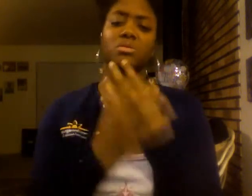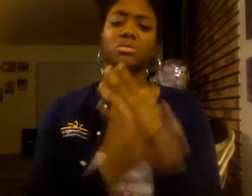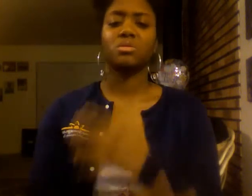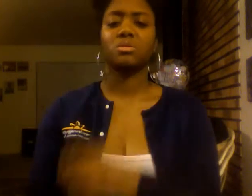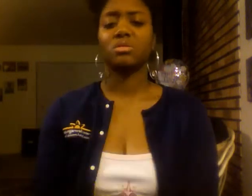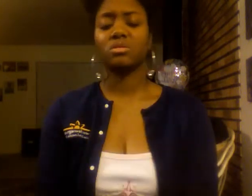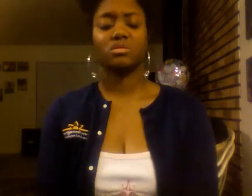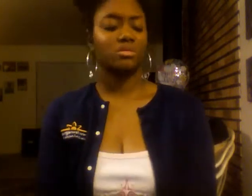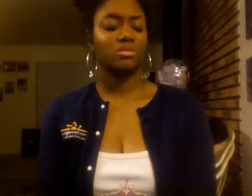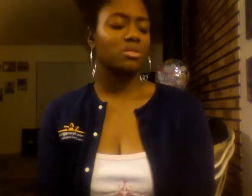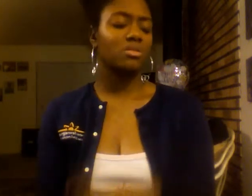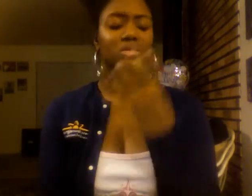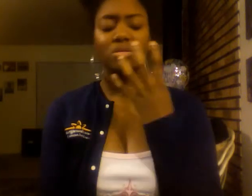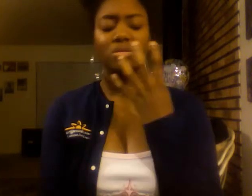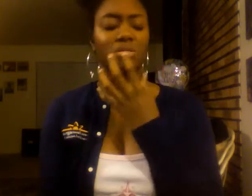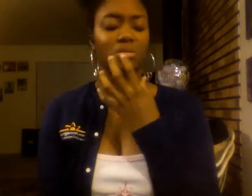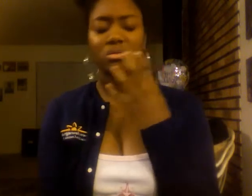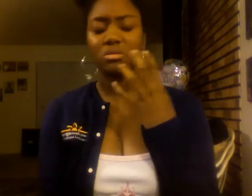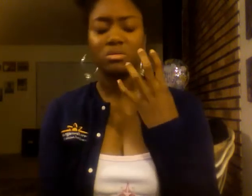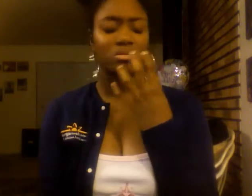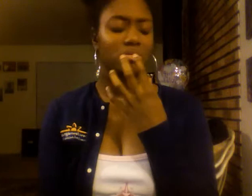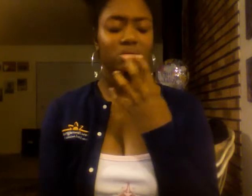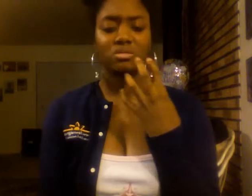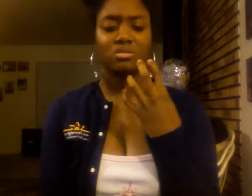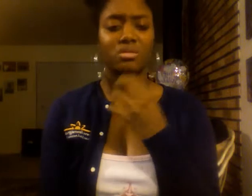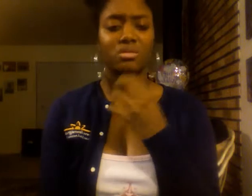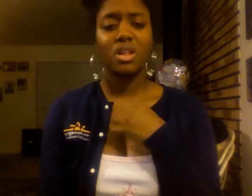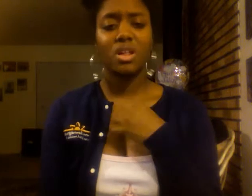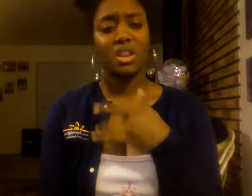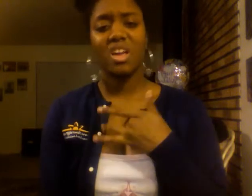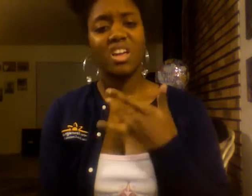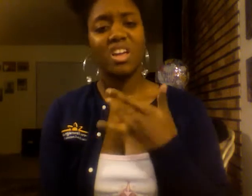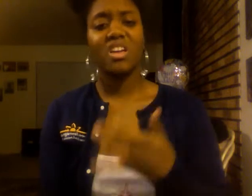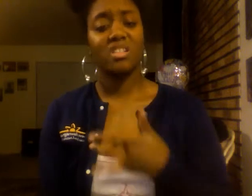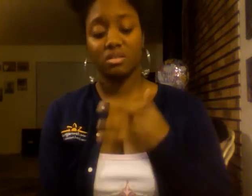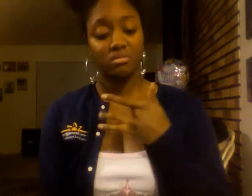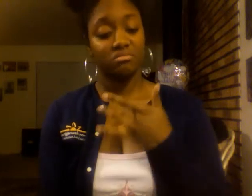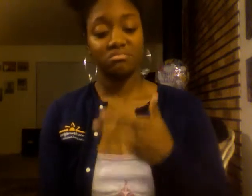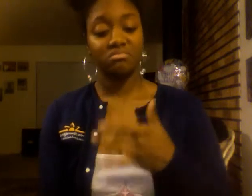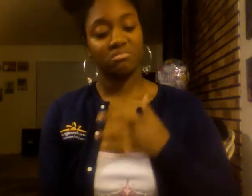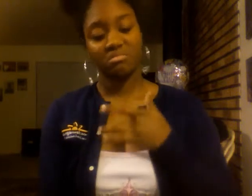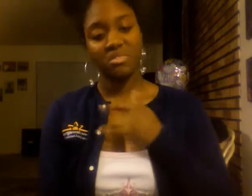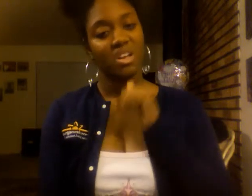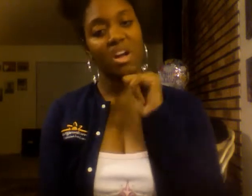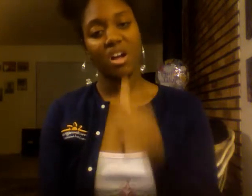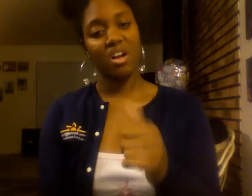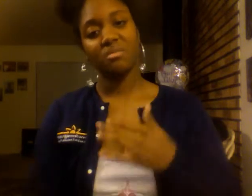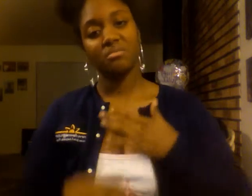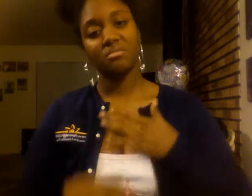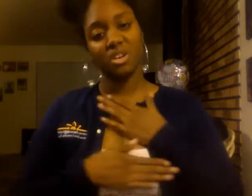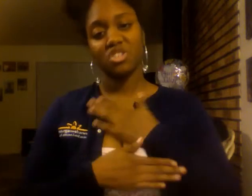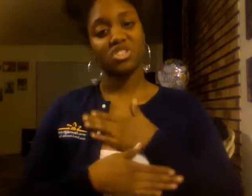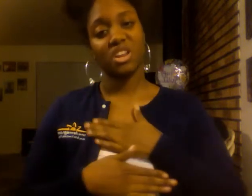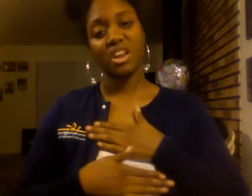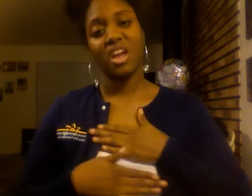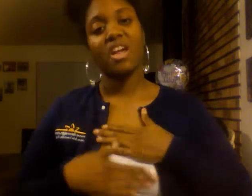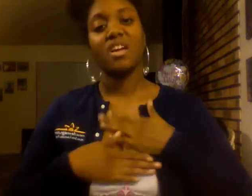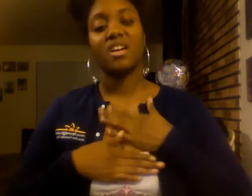Hey, I'm really feeling unappreciated.